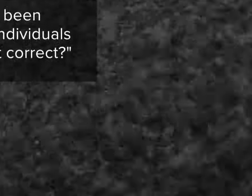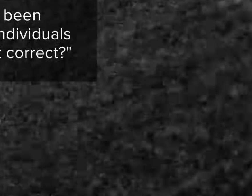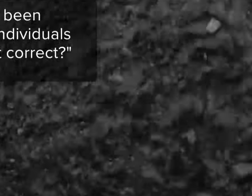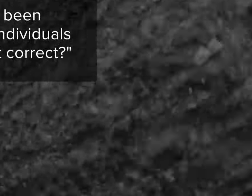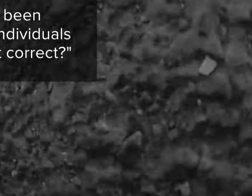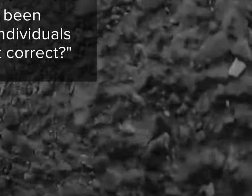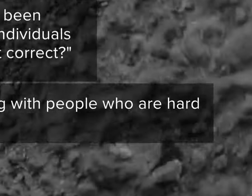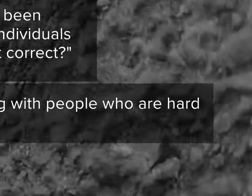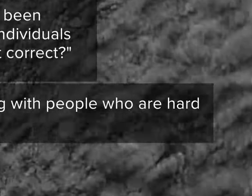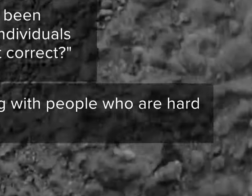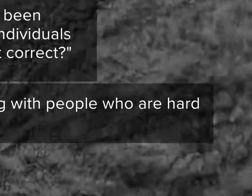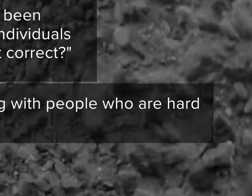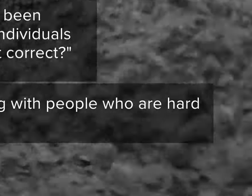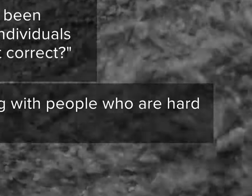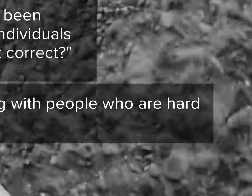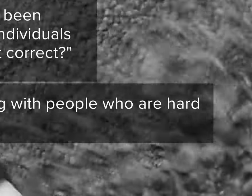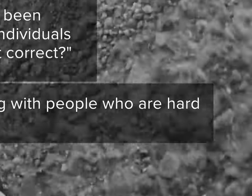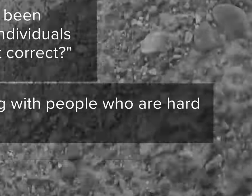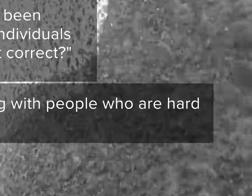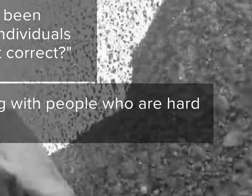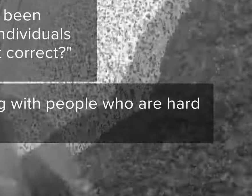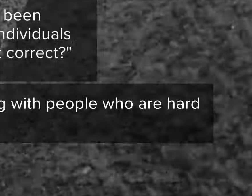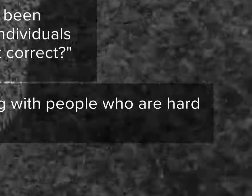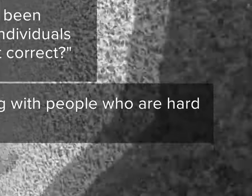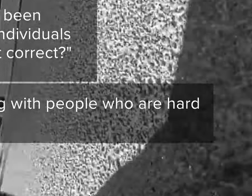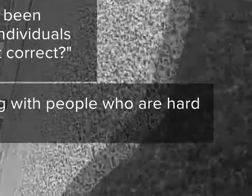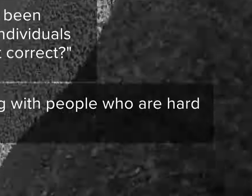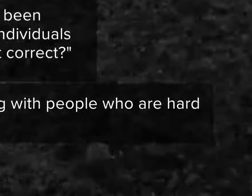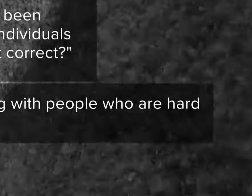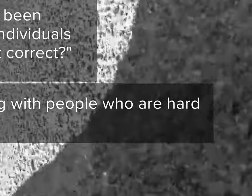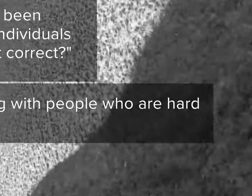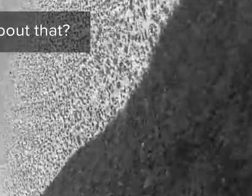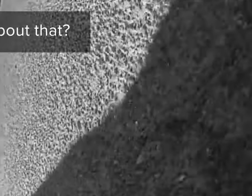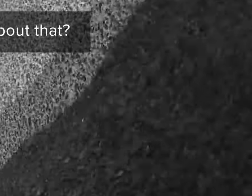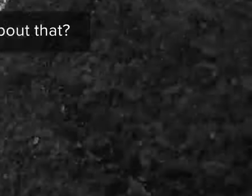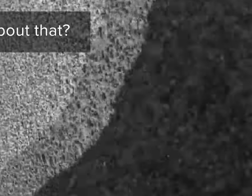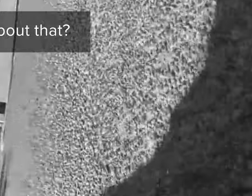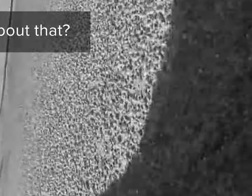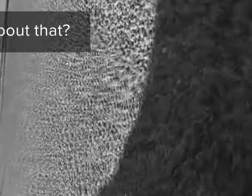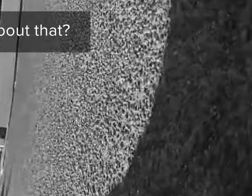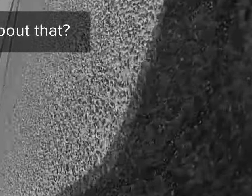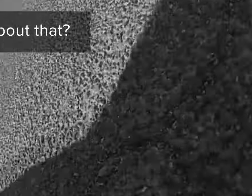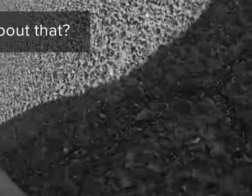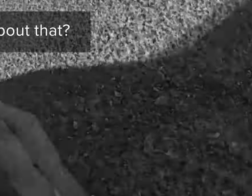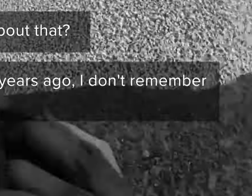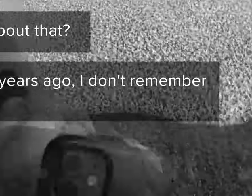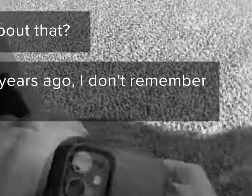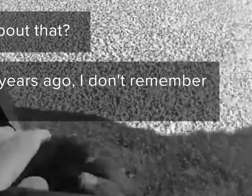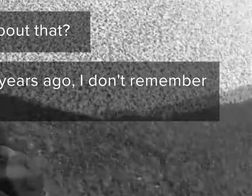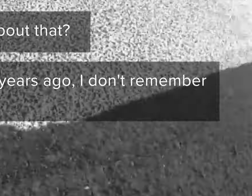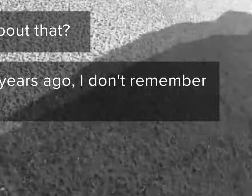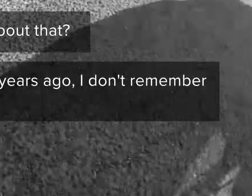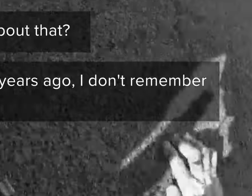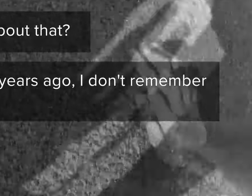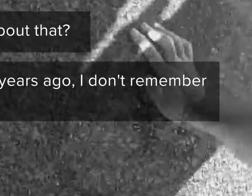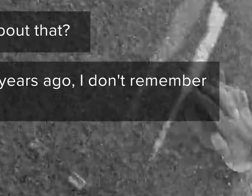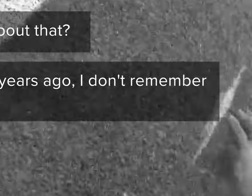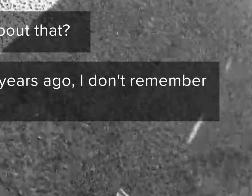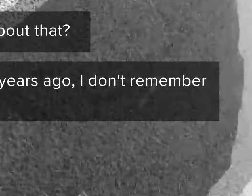Is that correct? Light training with people who are hard of hearing. Okay, can you tell me more about that? That's about seven years ago. don't remember much